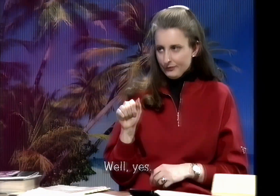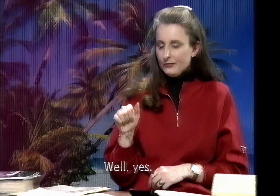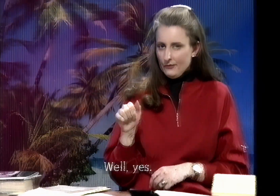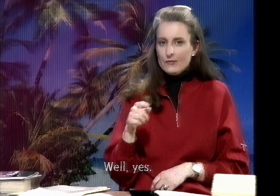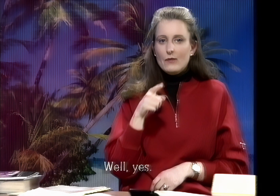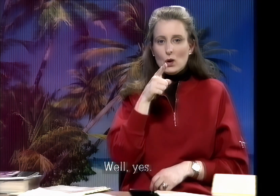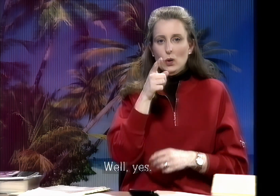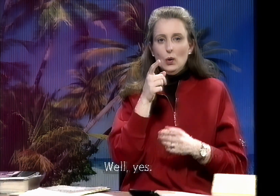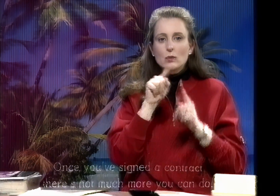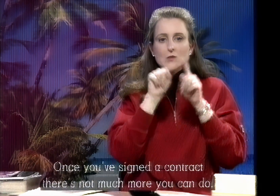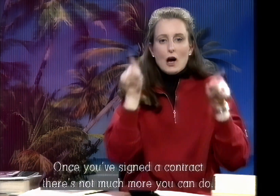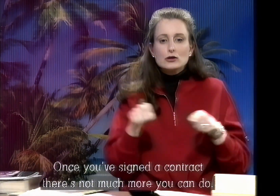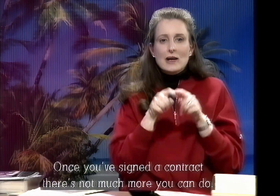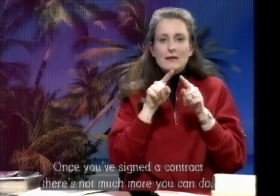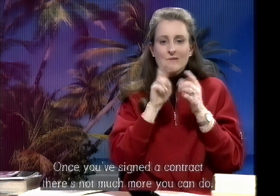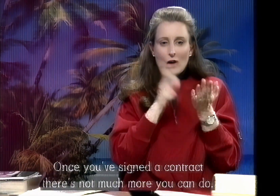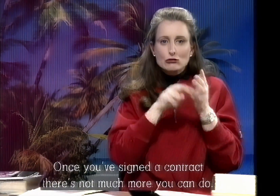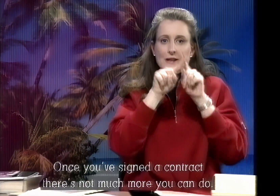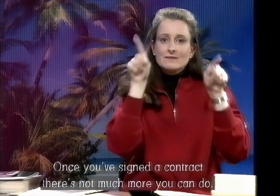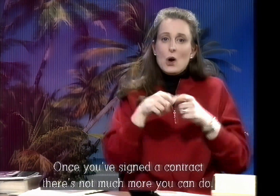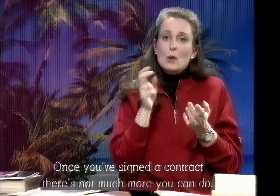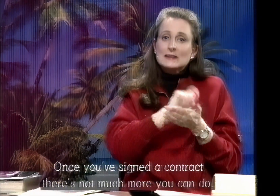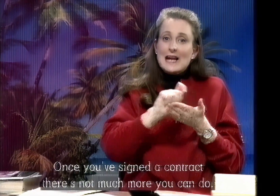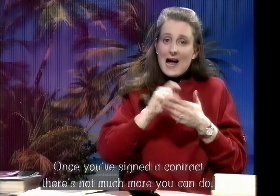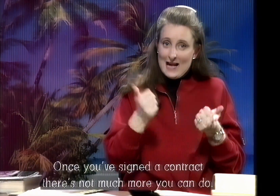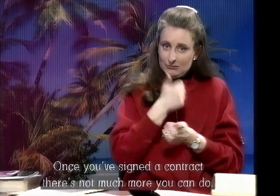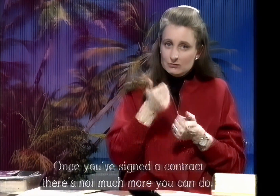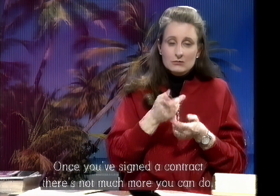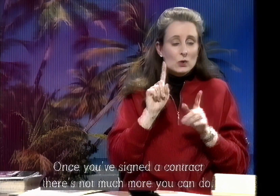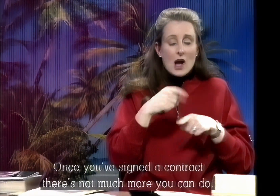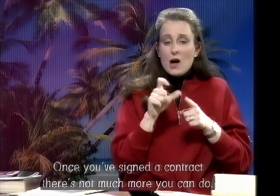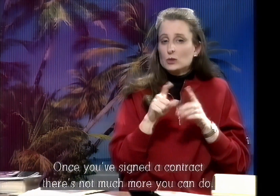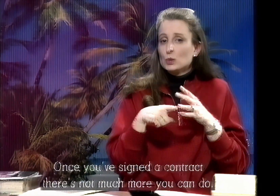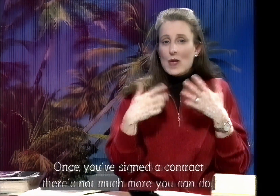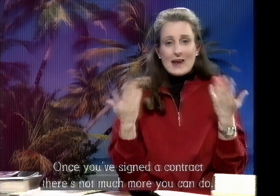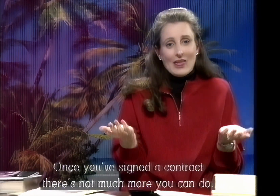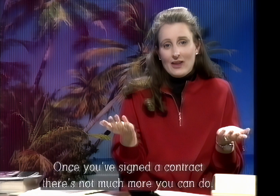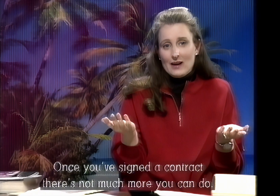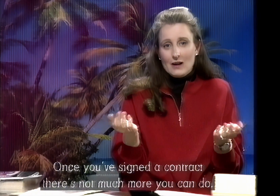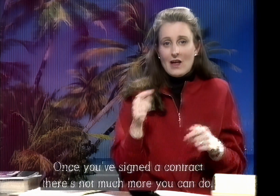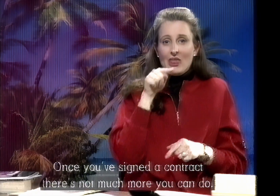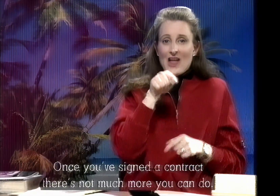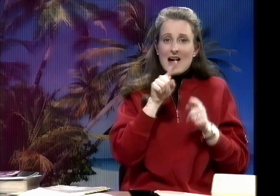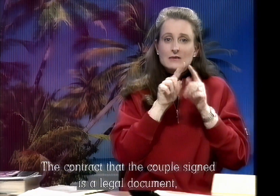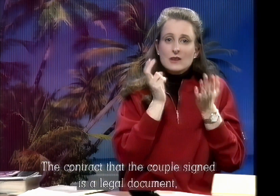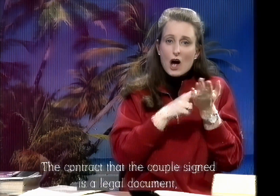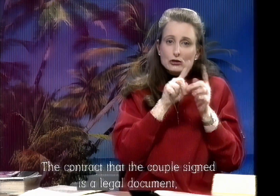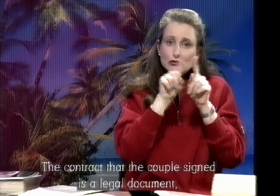Well yes, once you've signed a contract there's not much more you can do. The contract that the couple